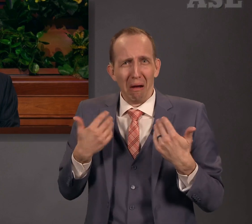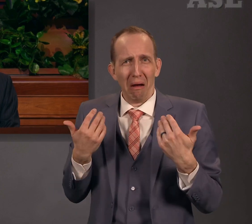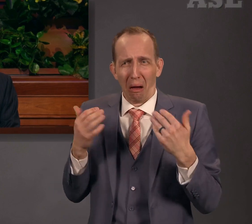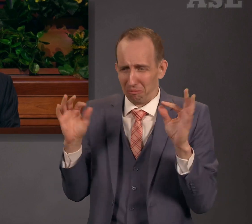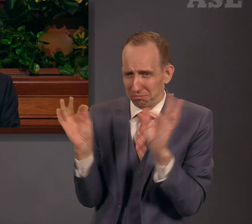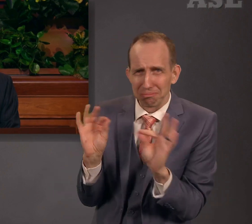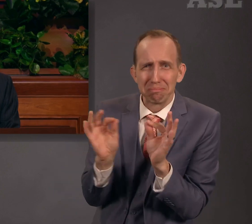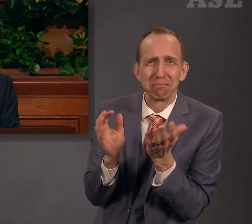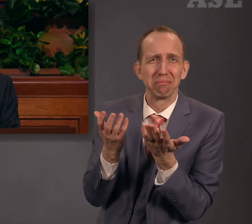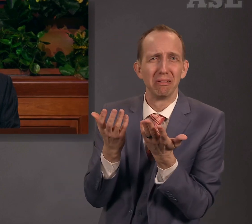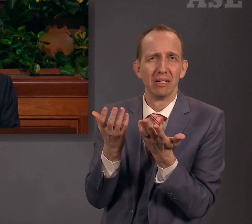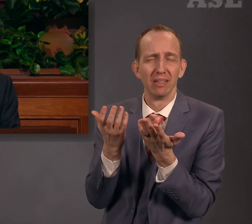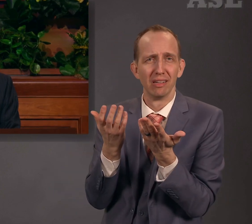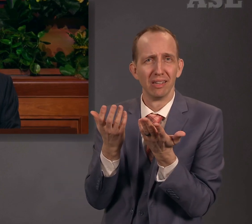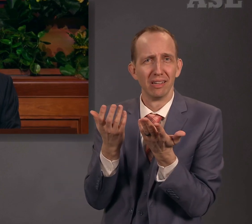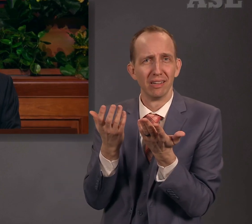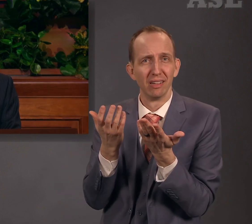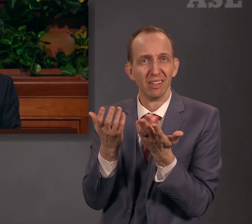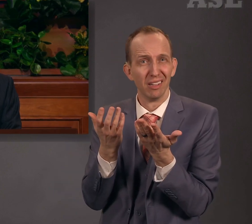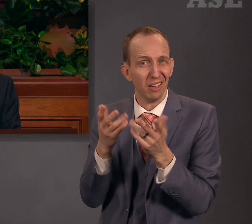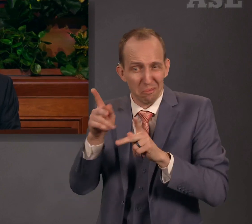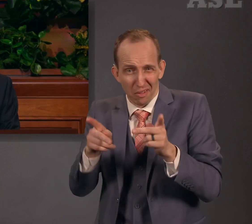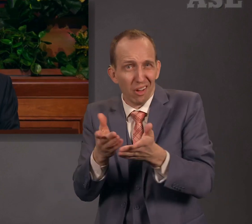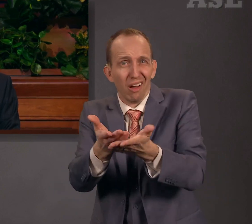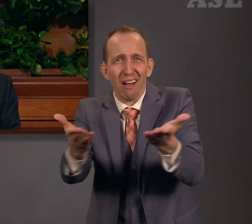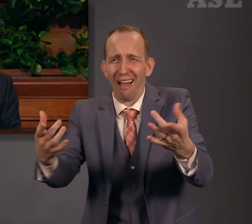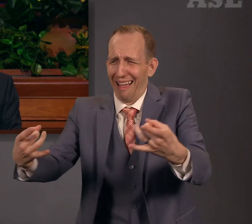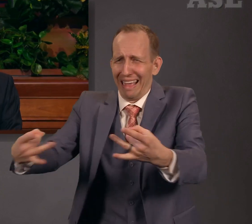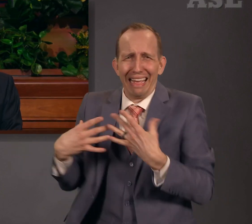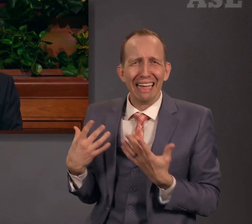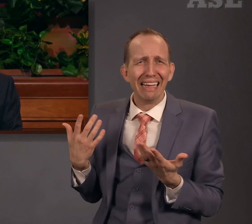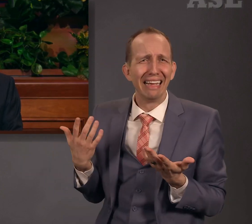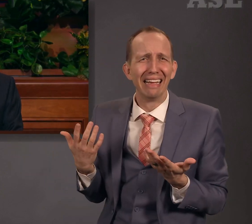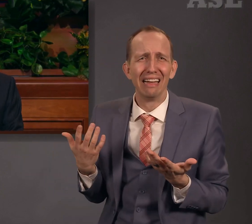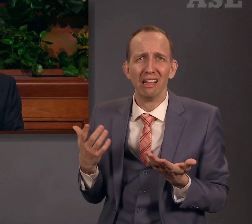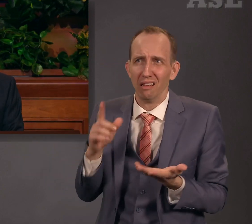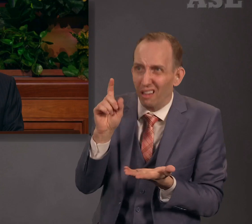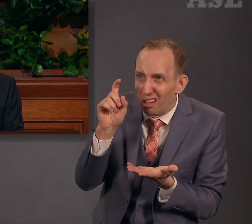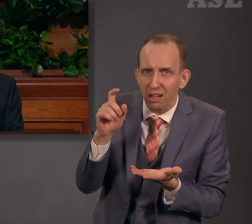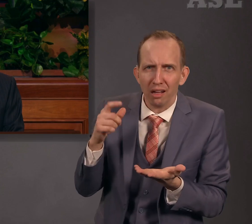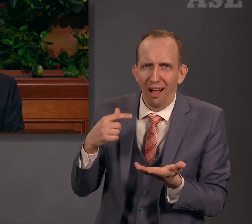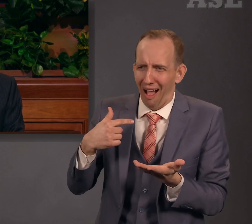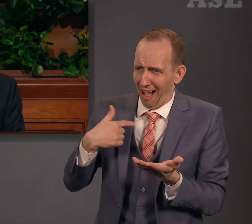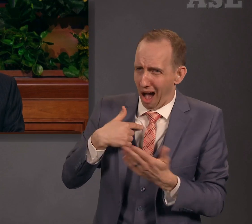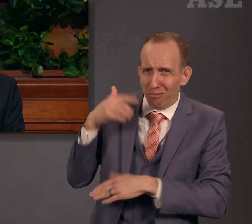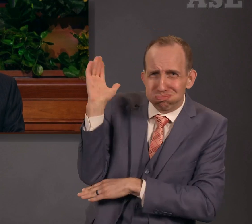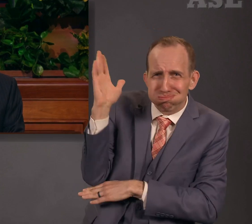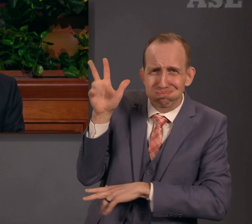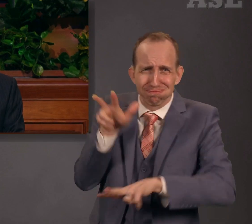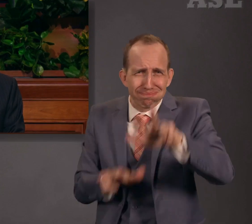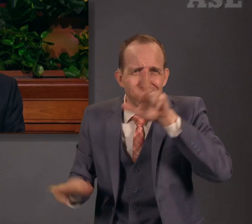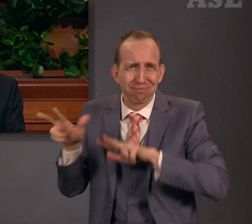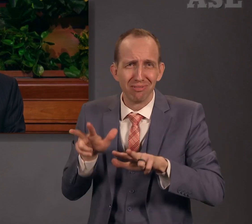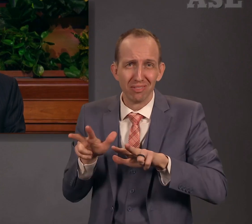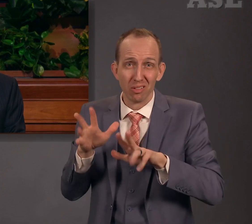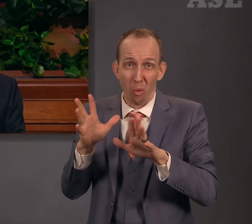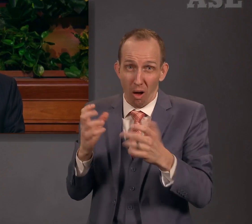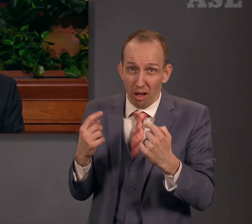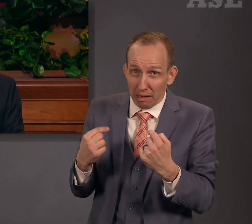am but a lad, and all the people hate me? For I am slow of speech, wherefore am I